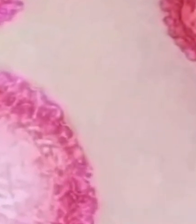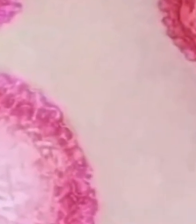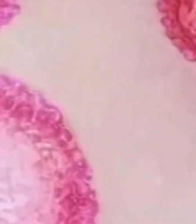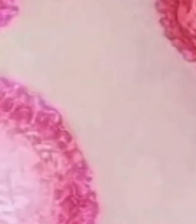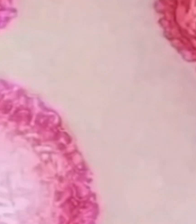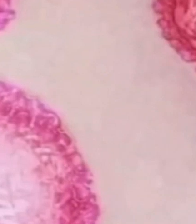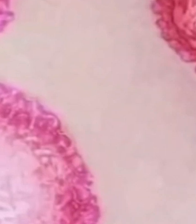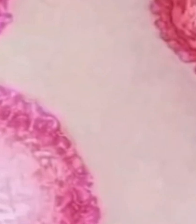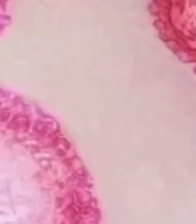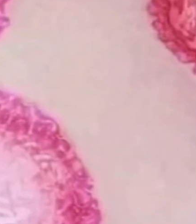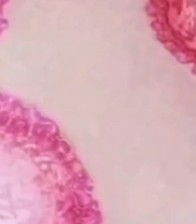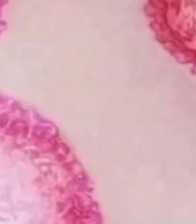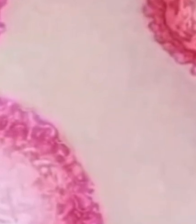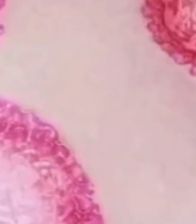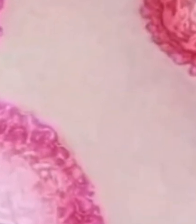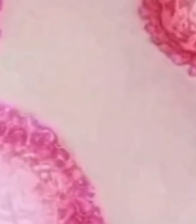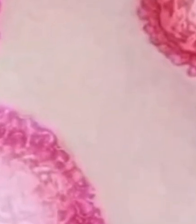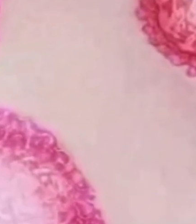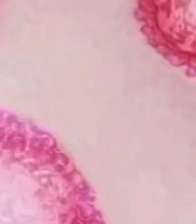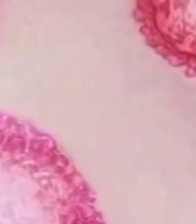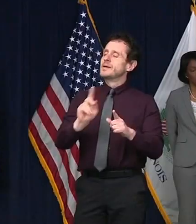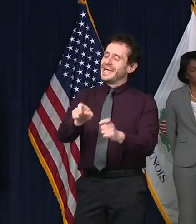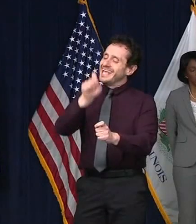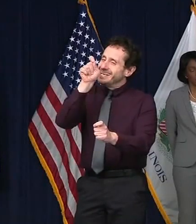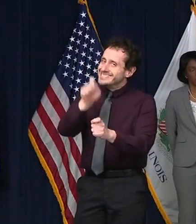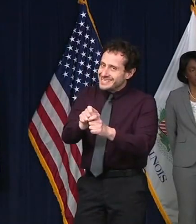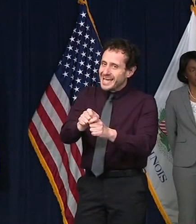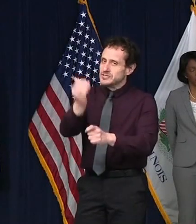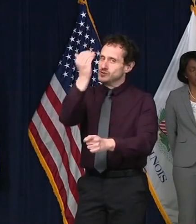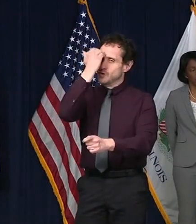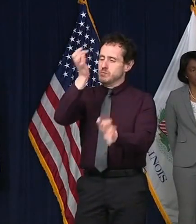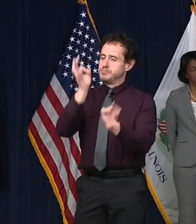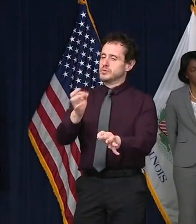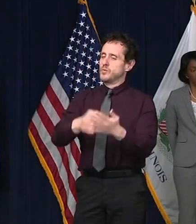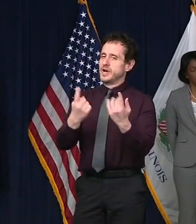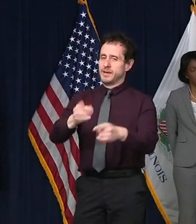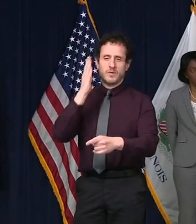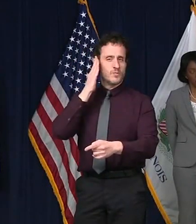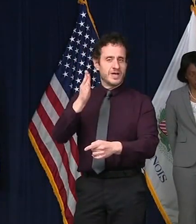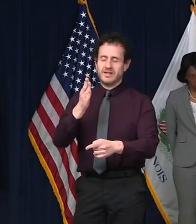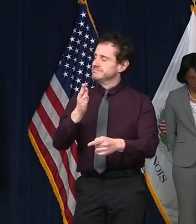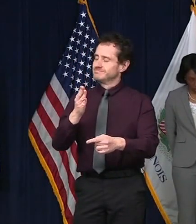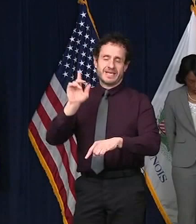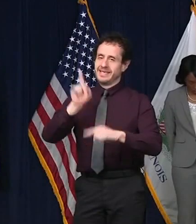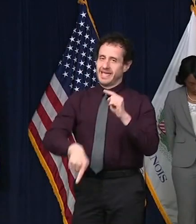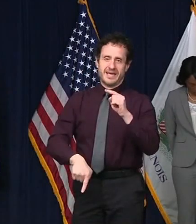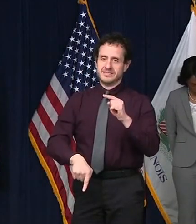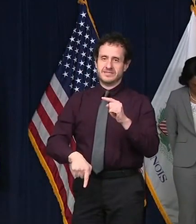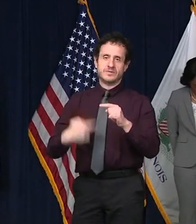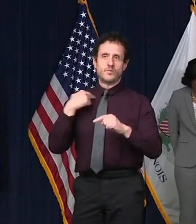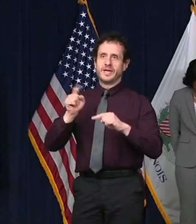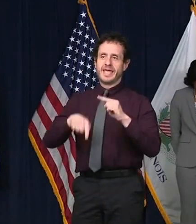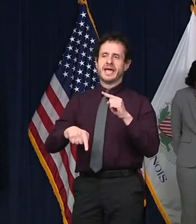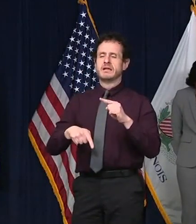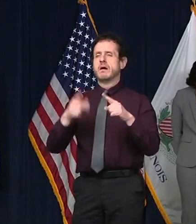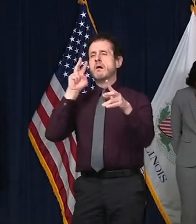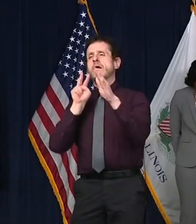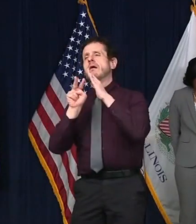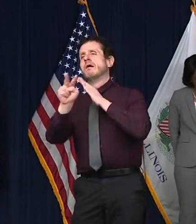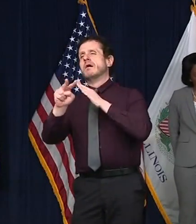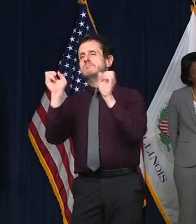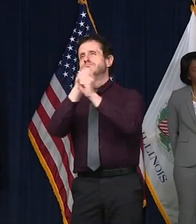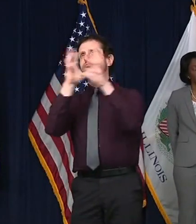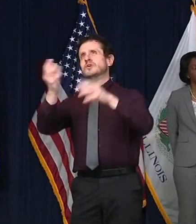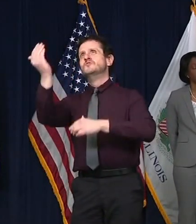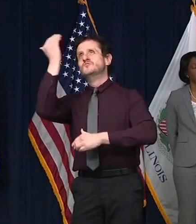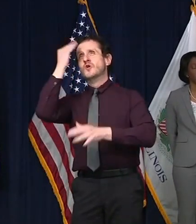but the governor admits it's not an exact science. There is no crystal ball available to us. There are only